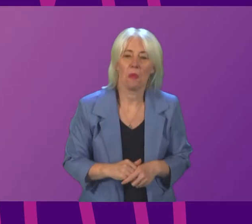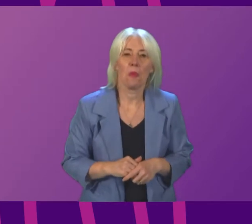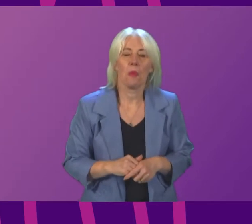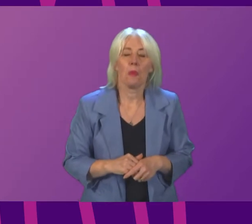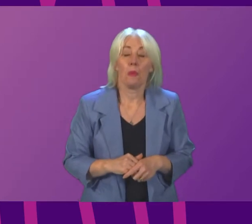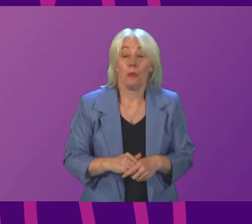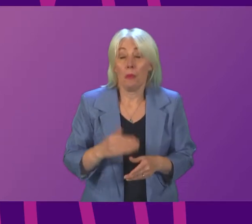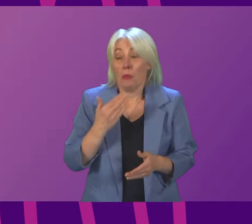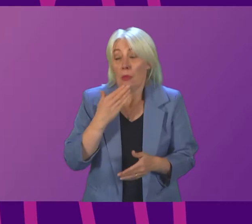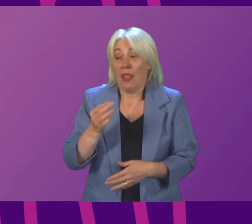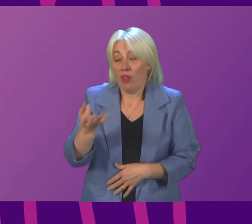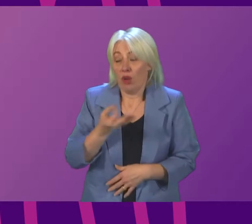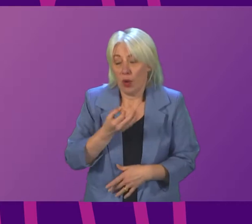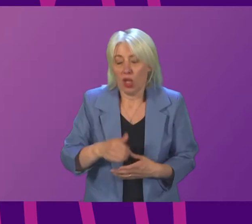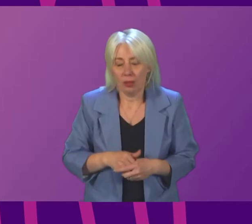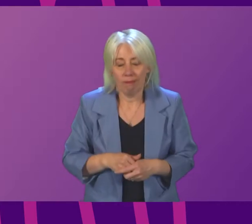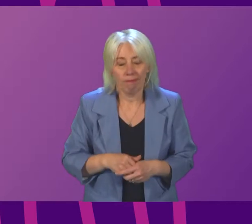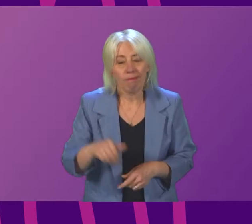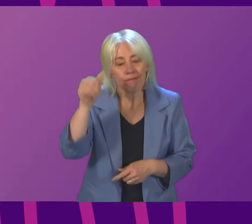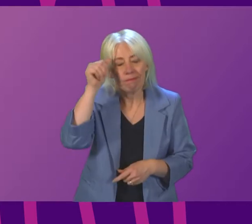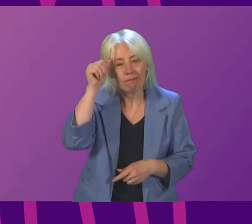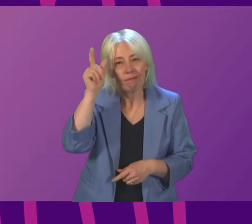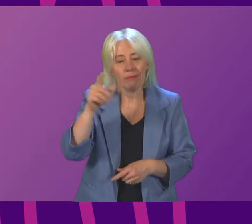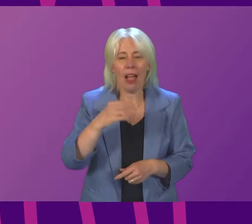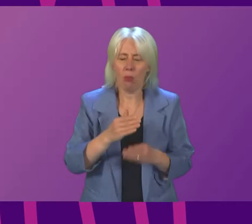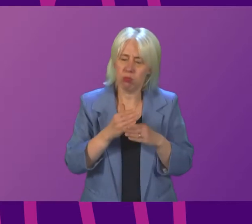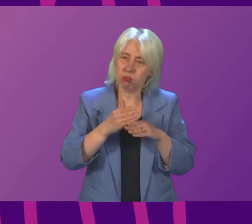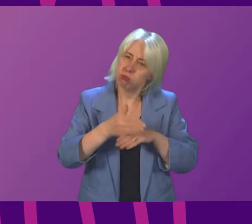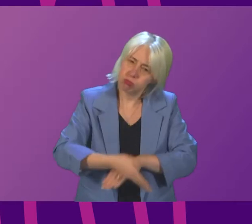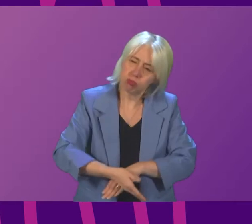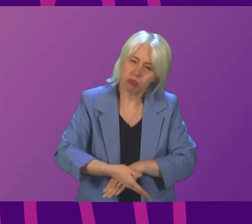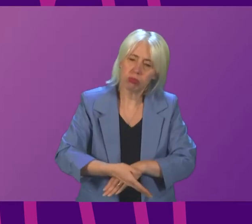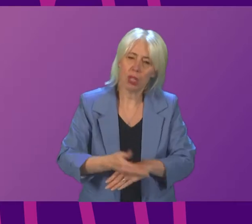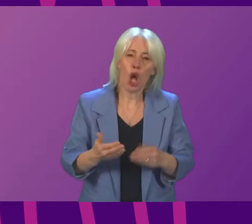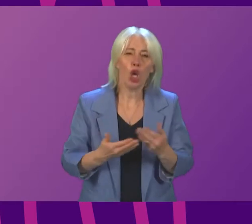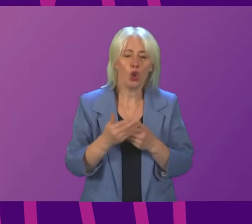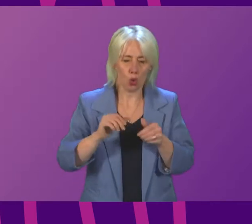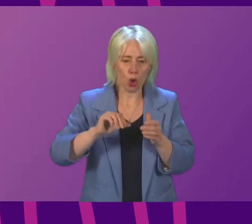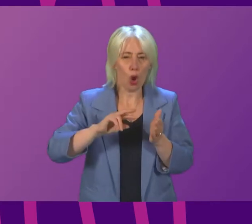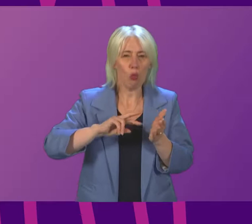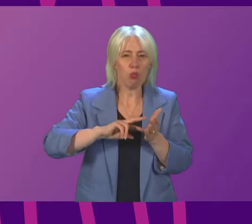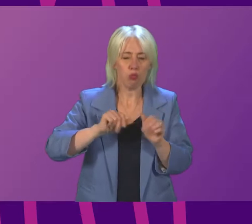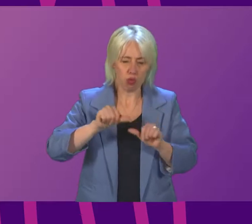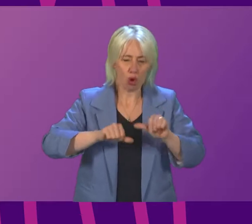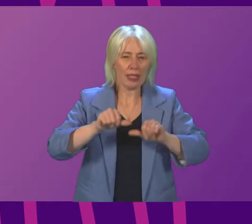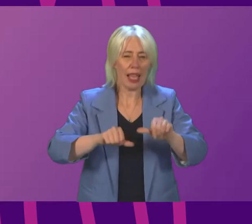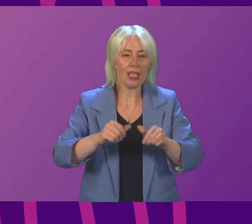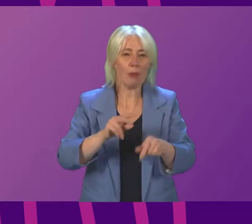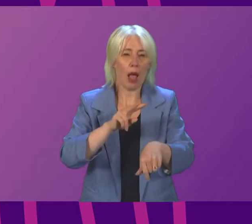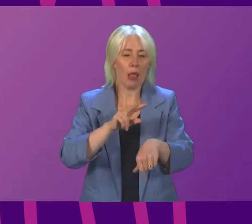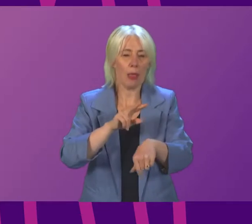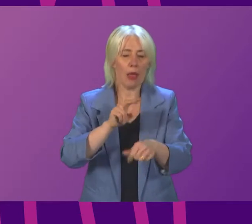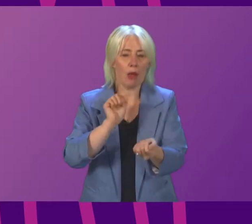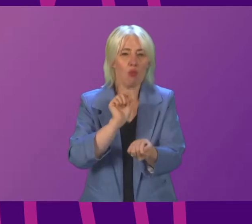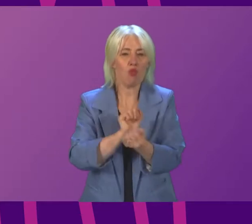Can I thank the member for her question? She'll be aware that there is a substantial amount of work, including a new process being set up by the prison service, in order to try and